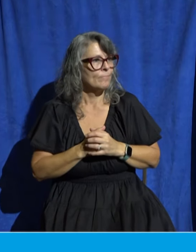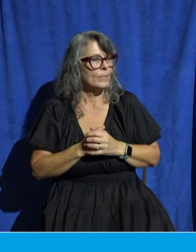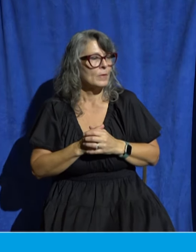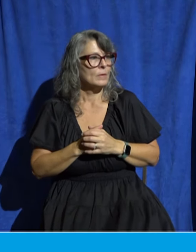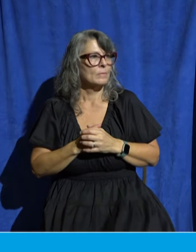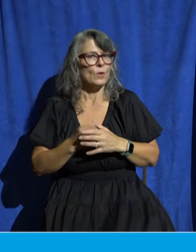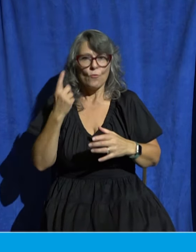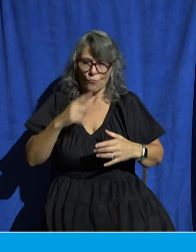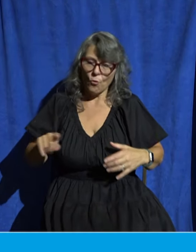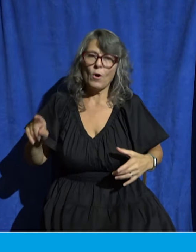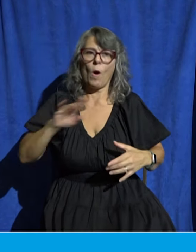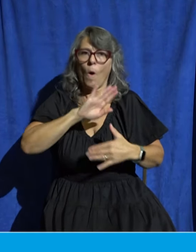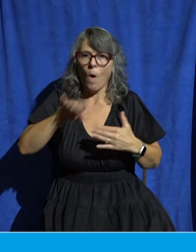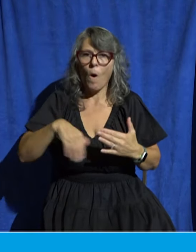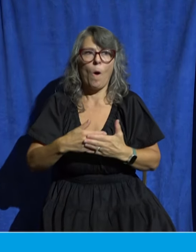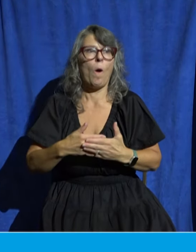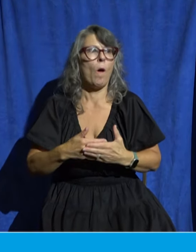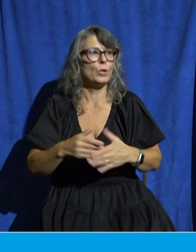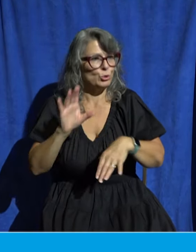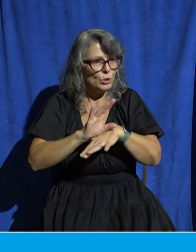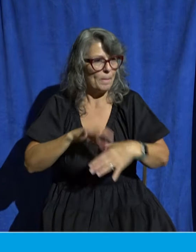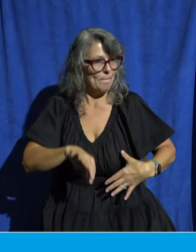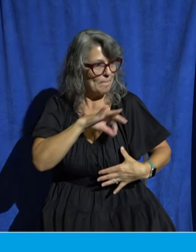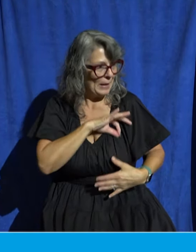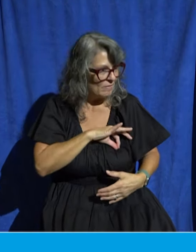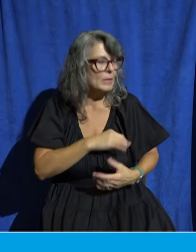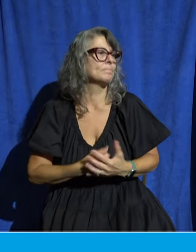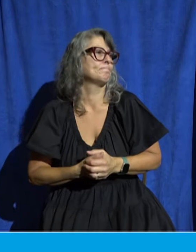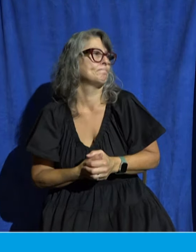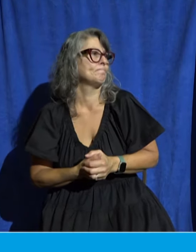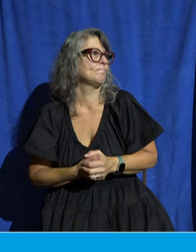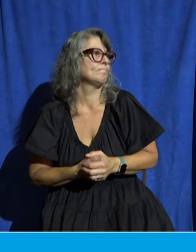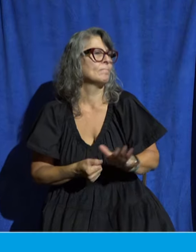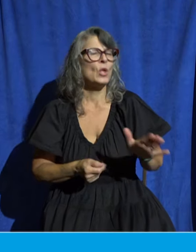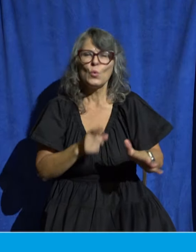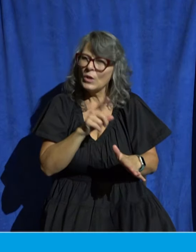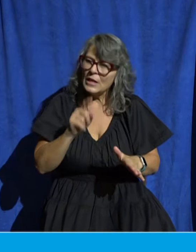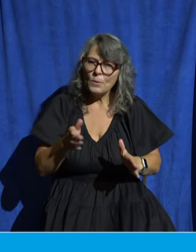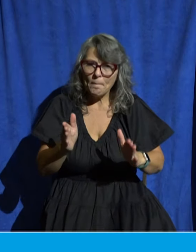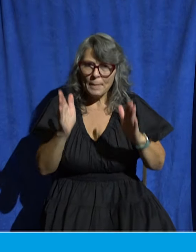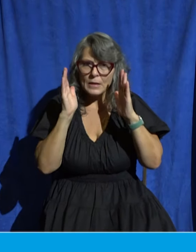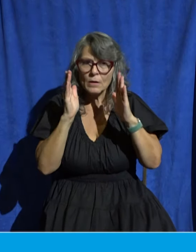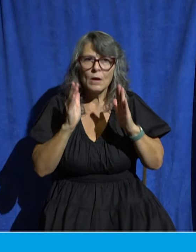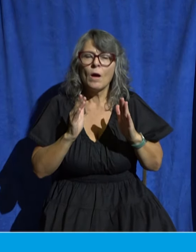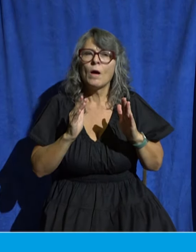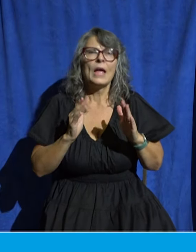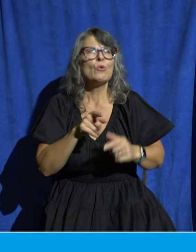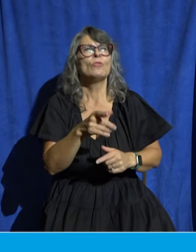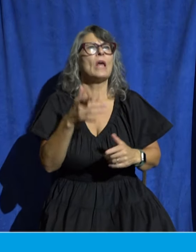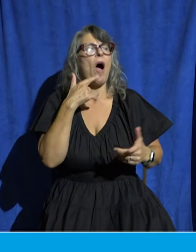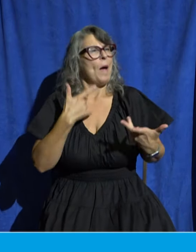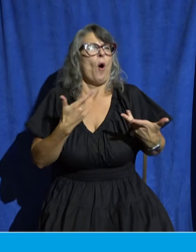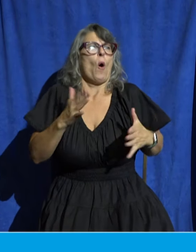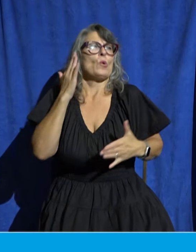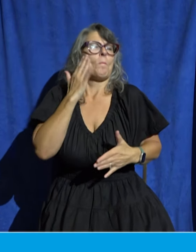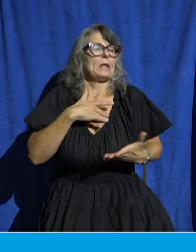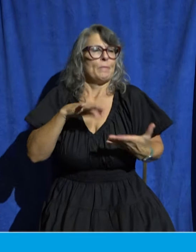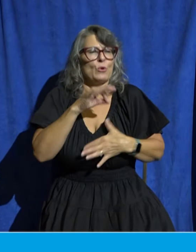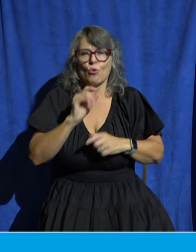already serving with your gifting, wanna encourage you, don't tune out today. There's still encouragement for you in these verses. And the Lord has used